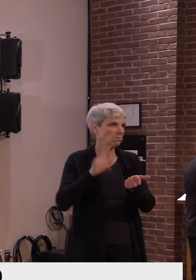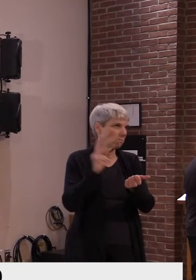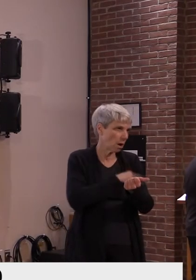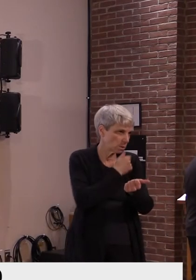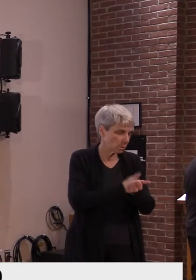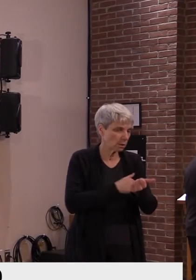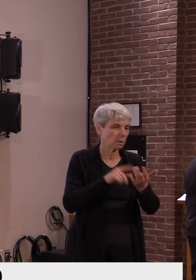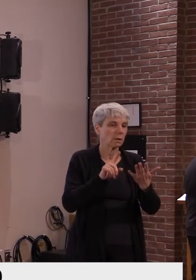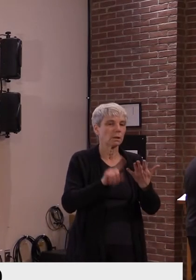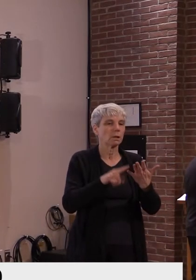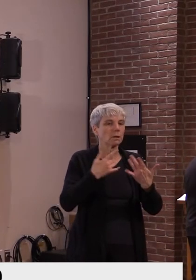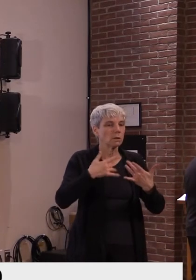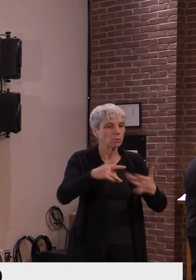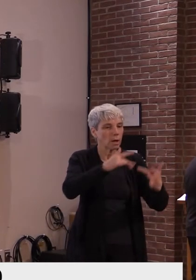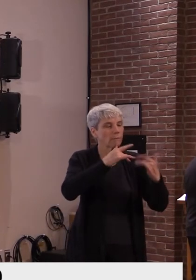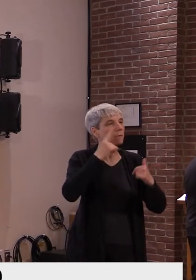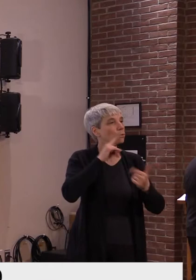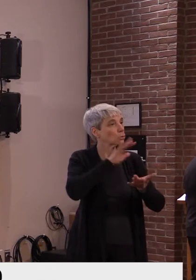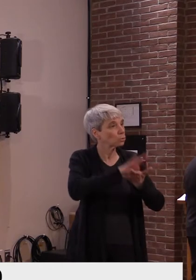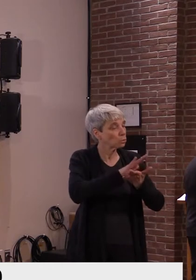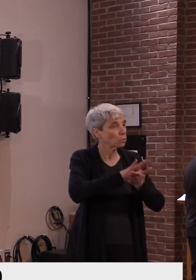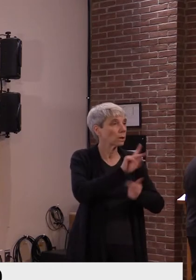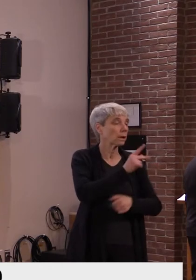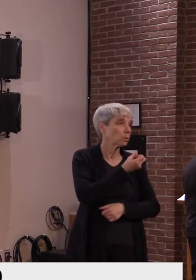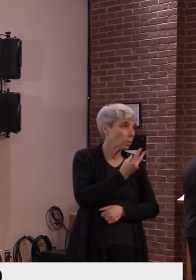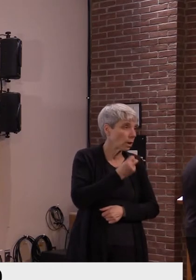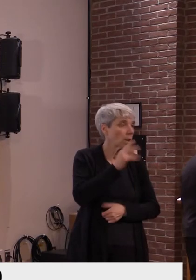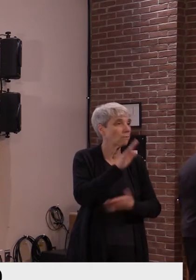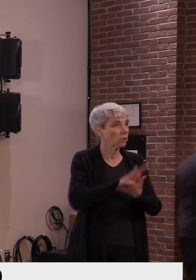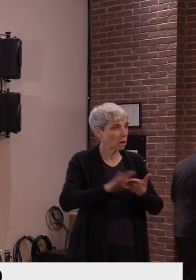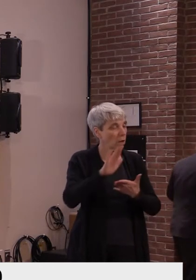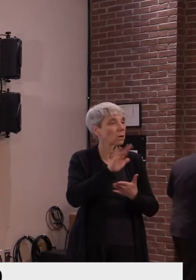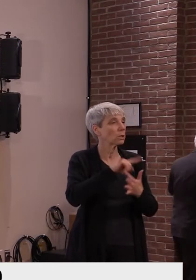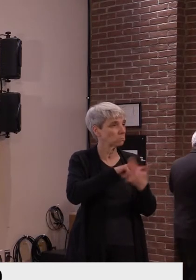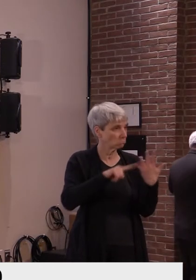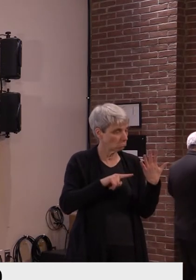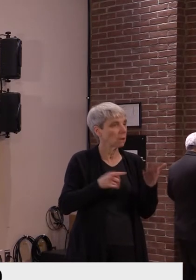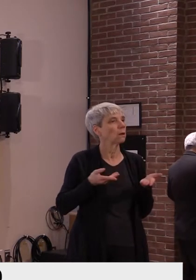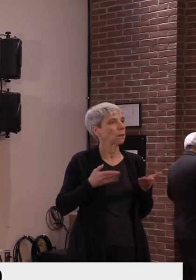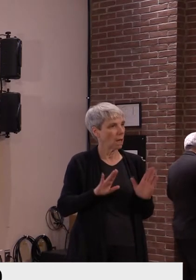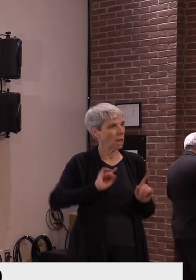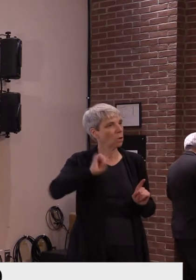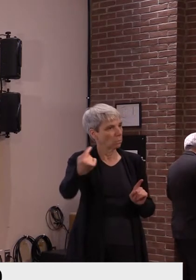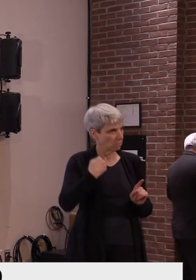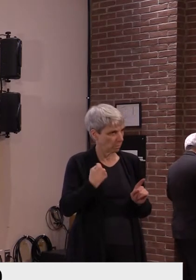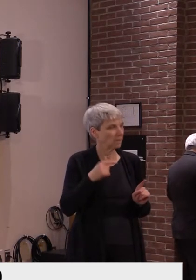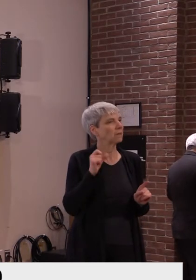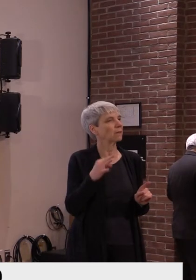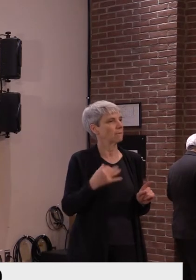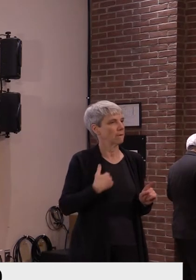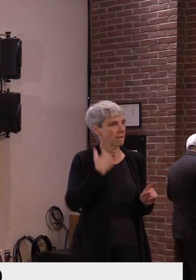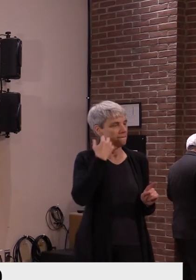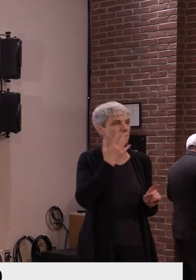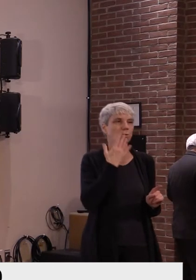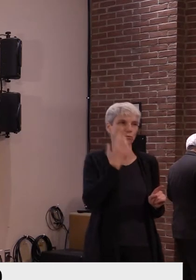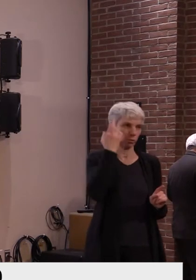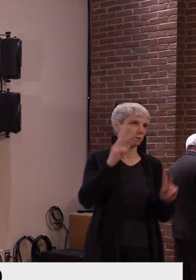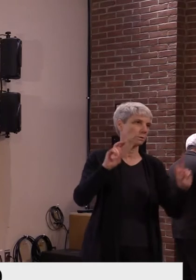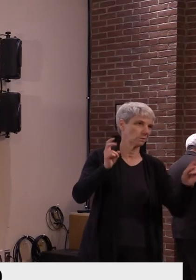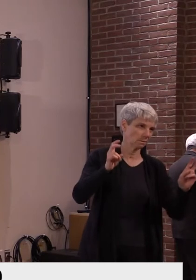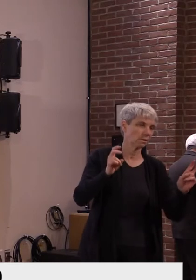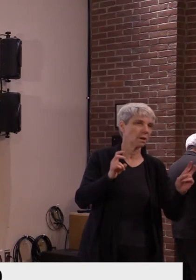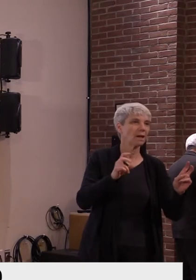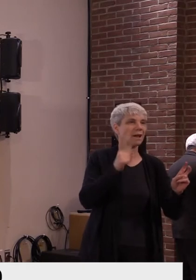12 or college. So it's really a lot of the things that are essential to somebody's daily live, uh, and not those things that are more